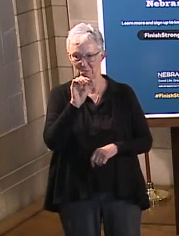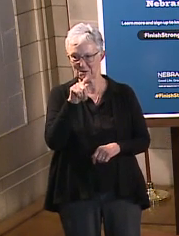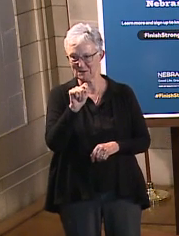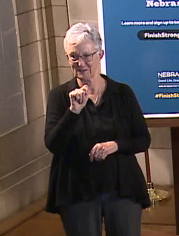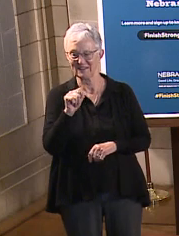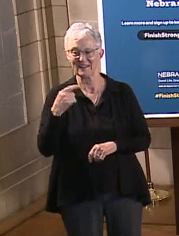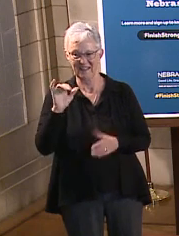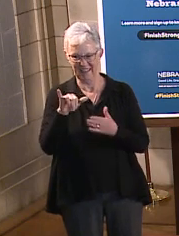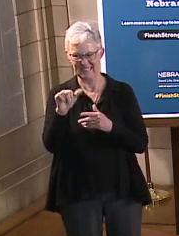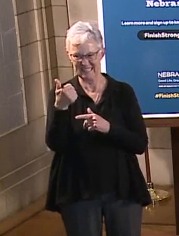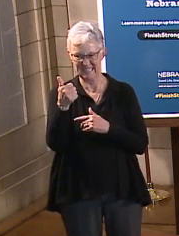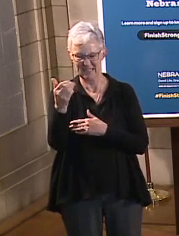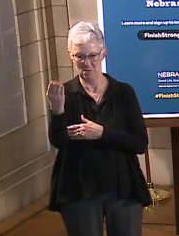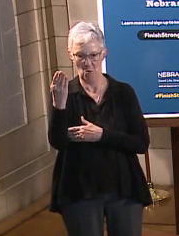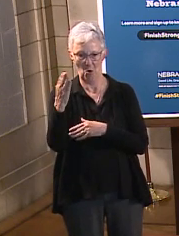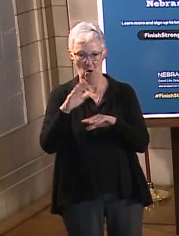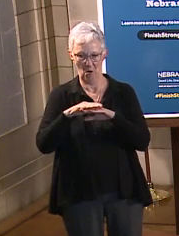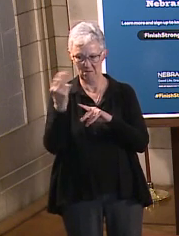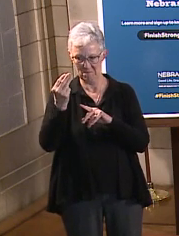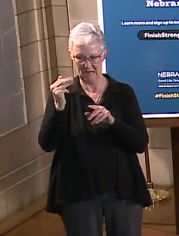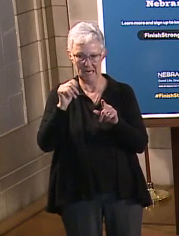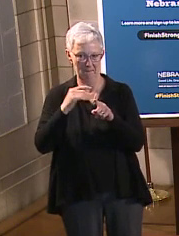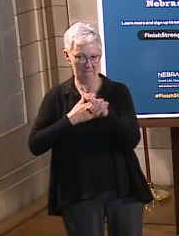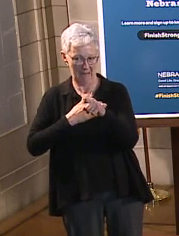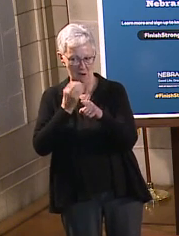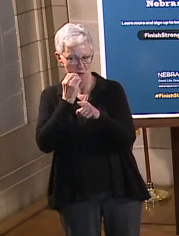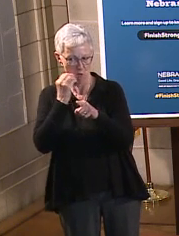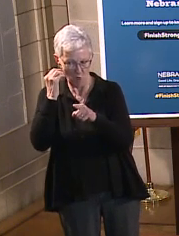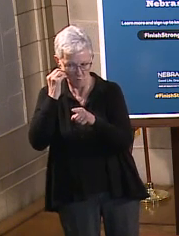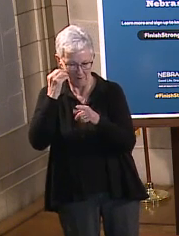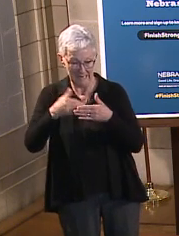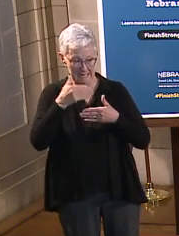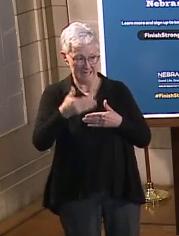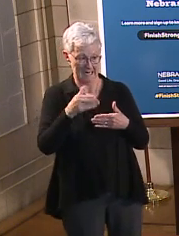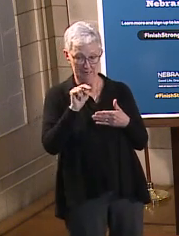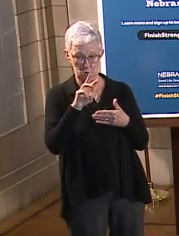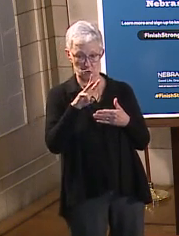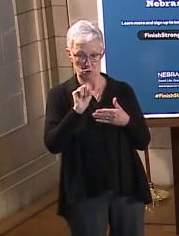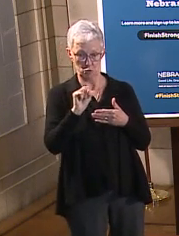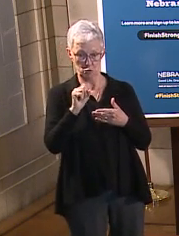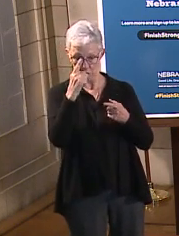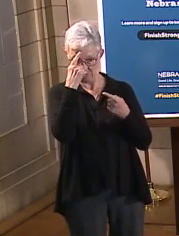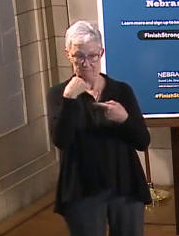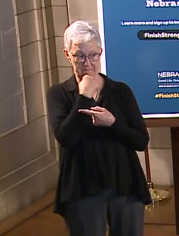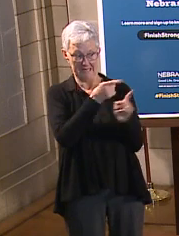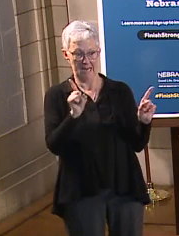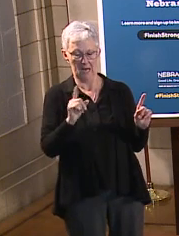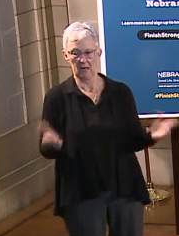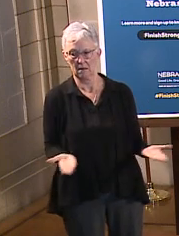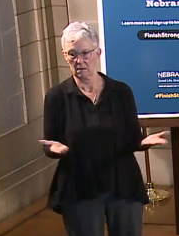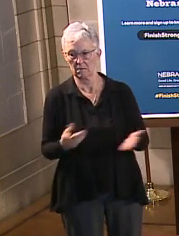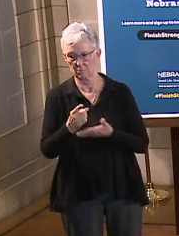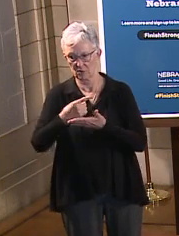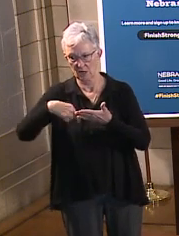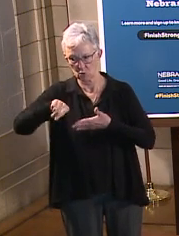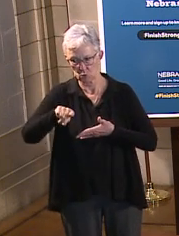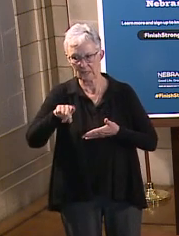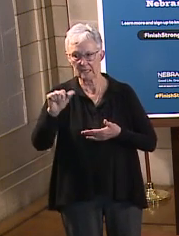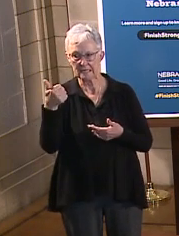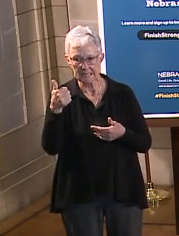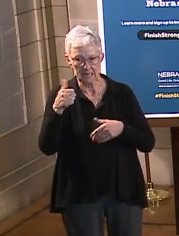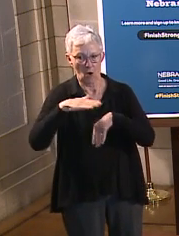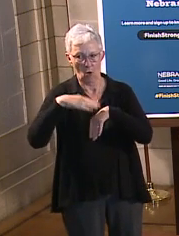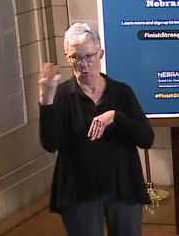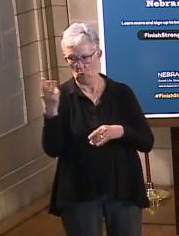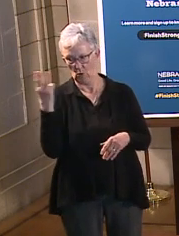Monday, and then our next press briefing will be Wednesday, 10 a.m. here. So with that, we'll get into some of the questions and answers.